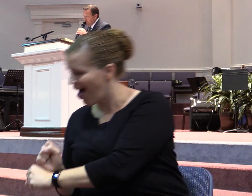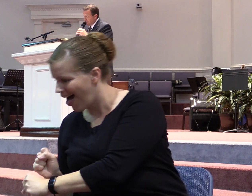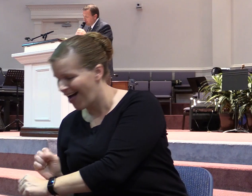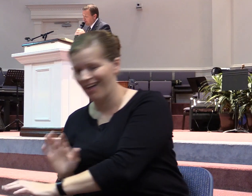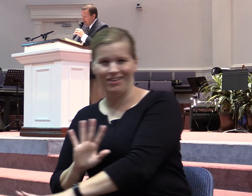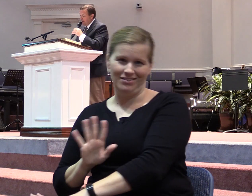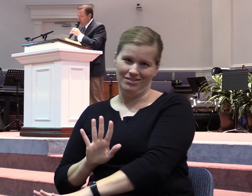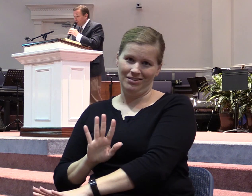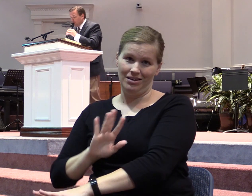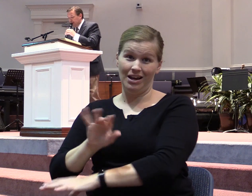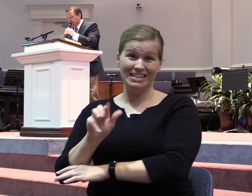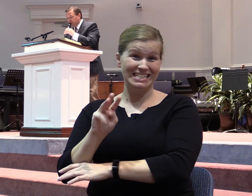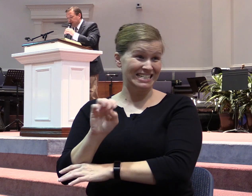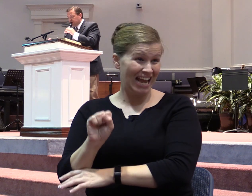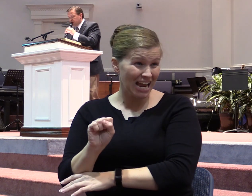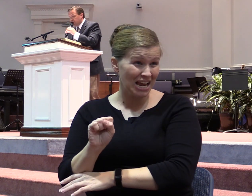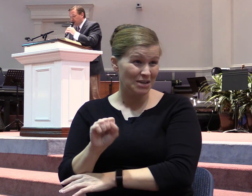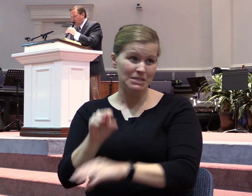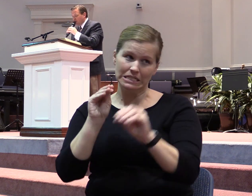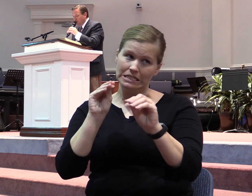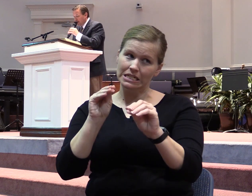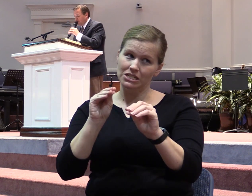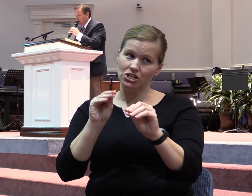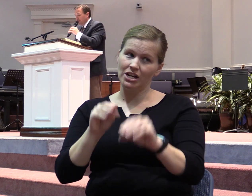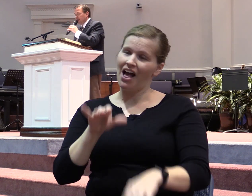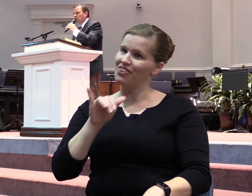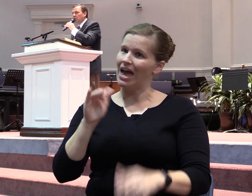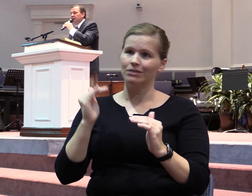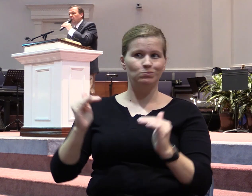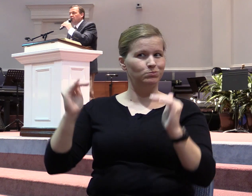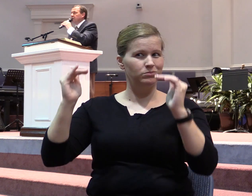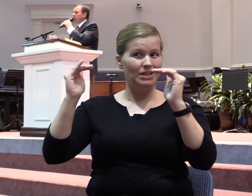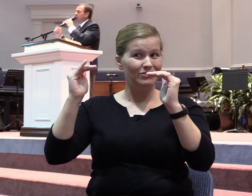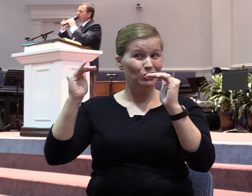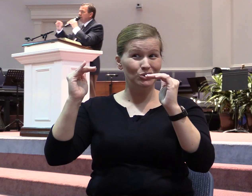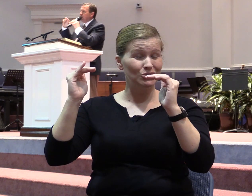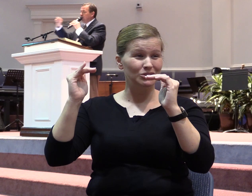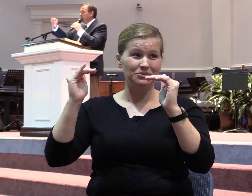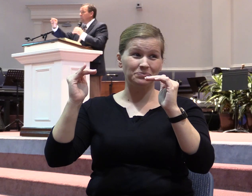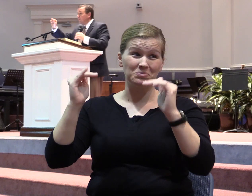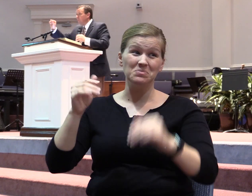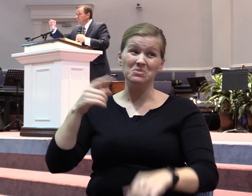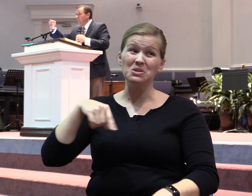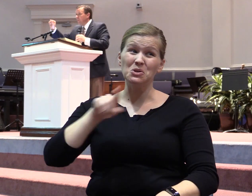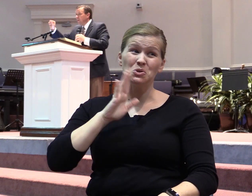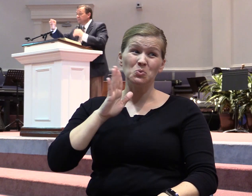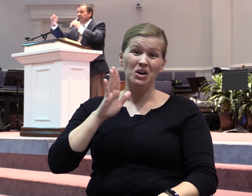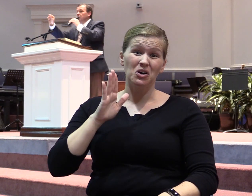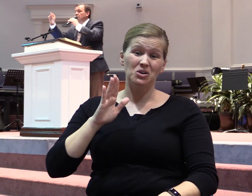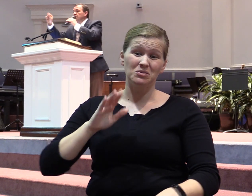is teaching that if your greed reaches such a carnal level, that it won't be long until you're killing people to get what you